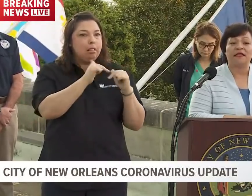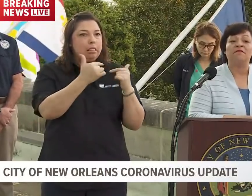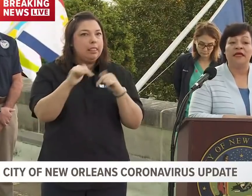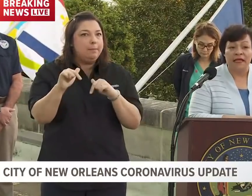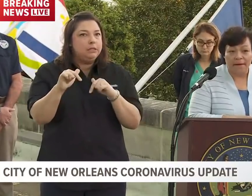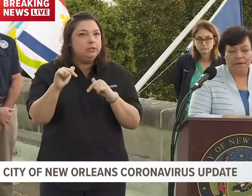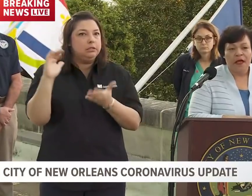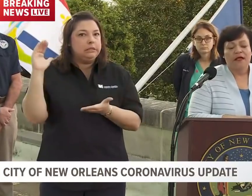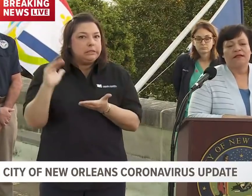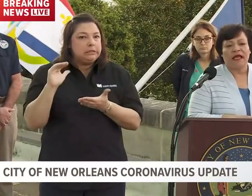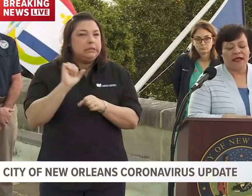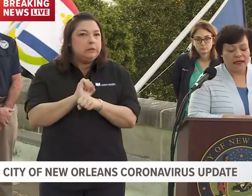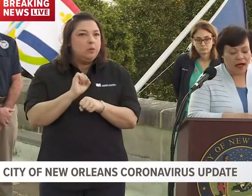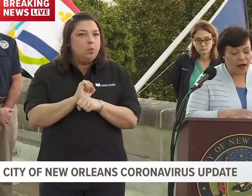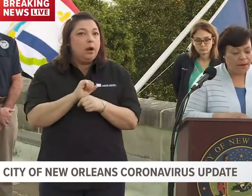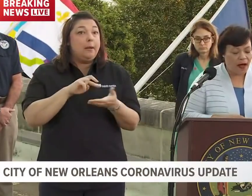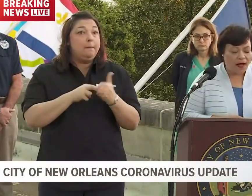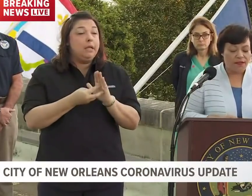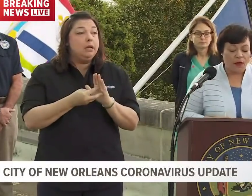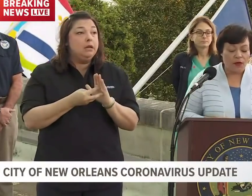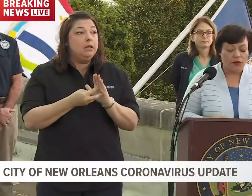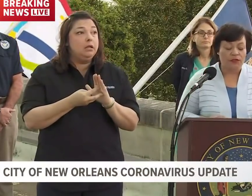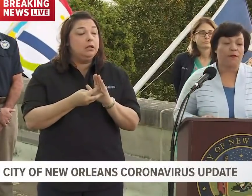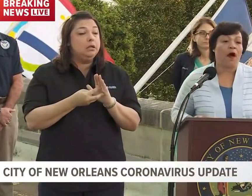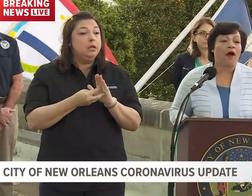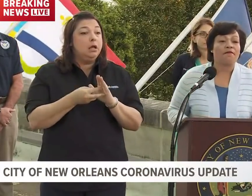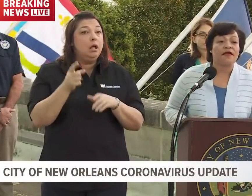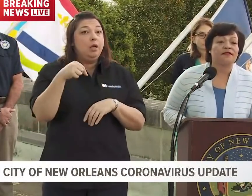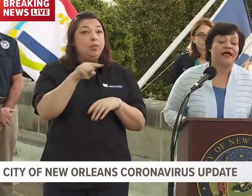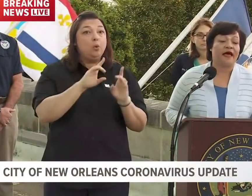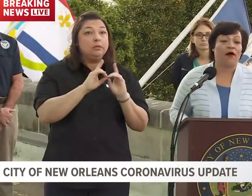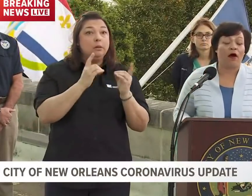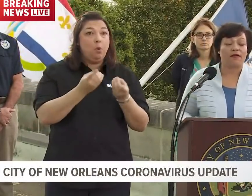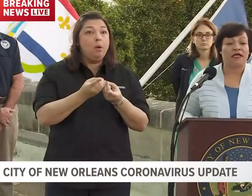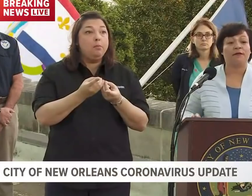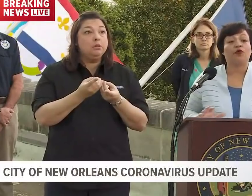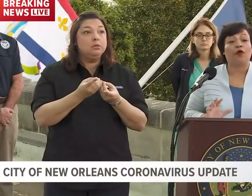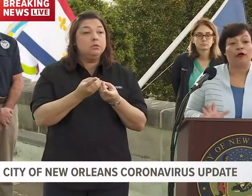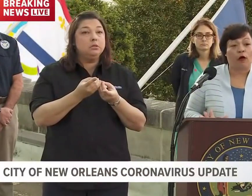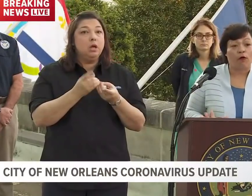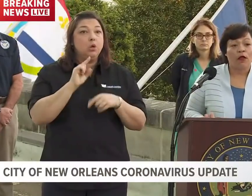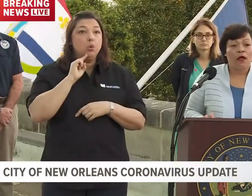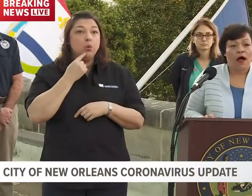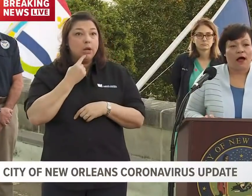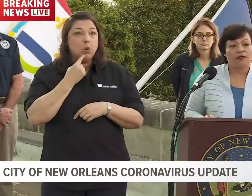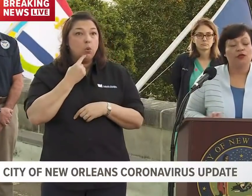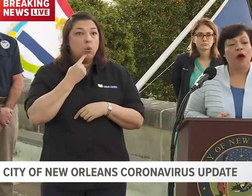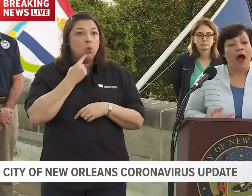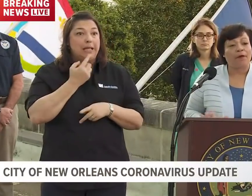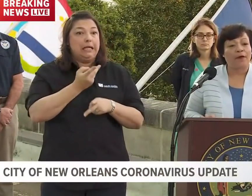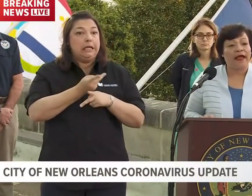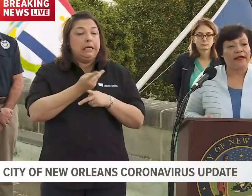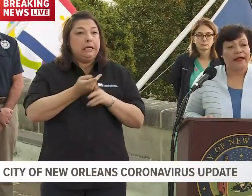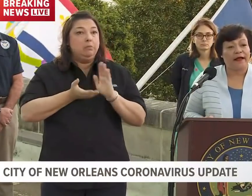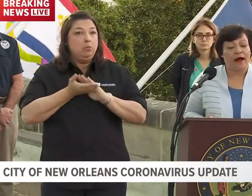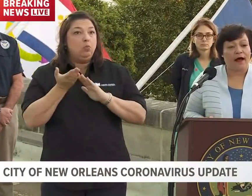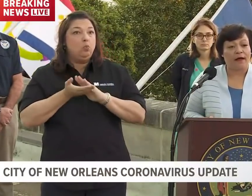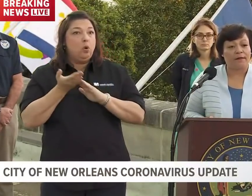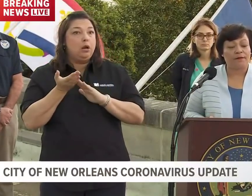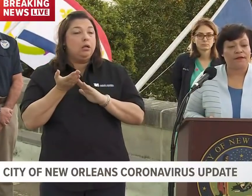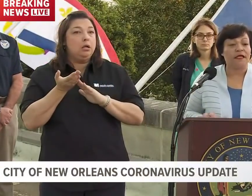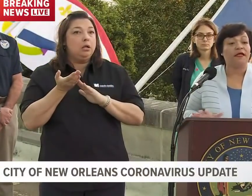capacity, meaning standing up those departments that are deemed critical to operating